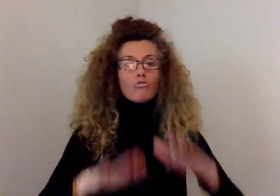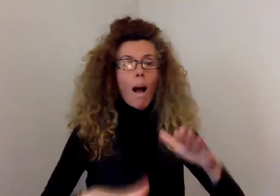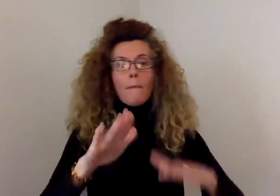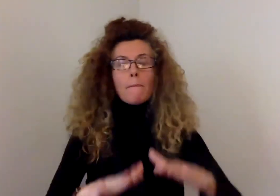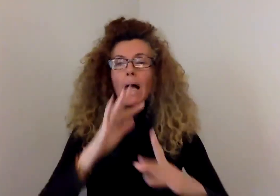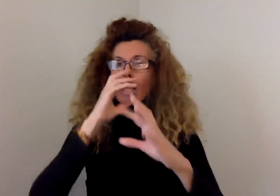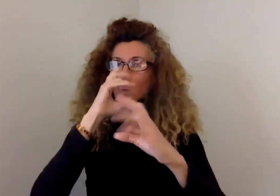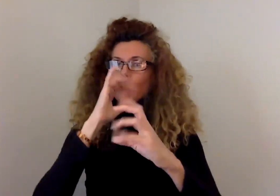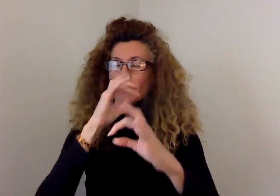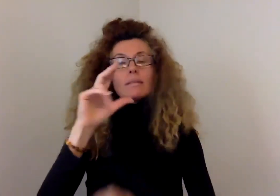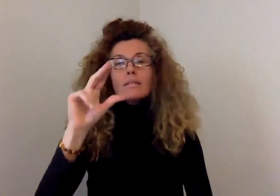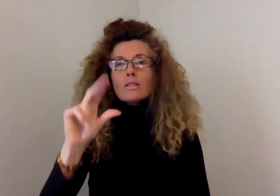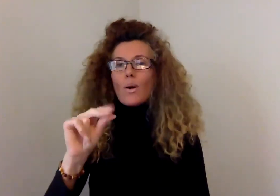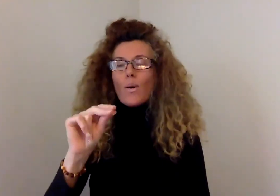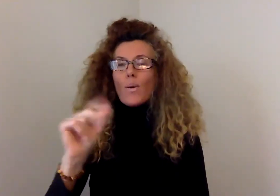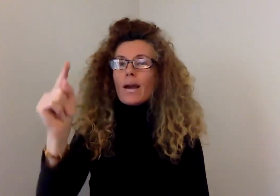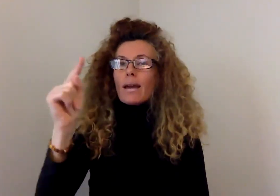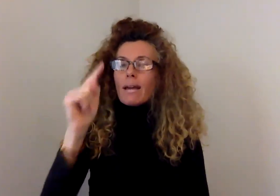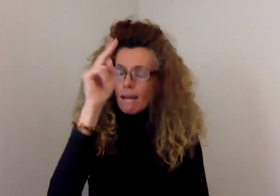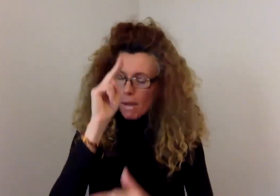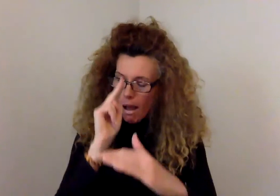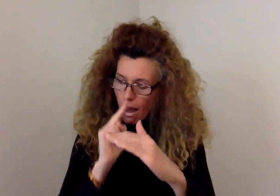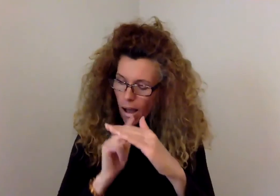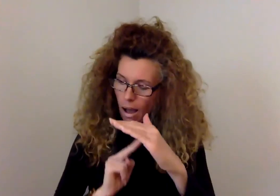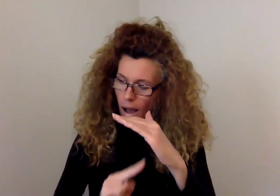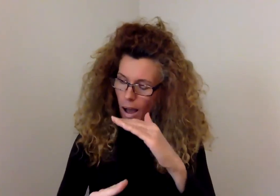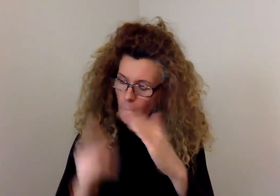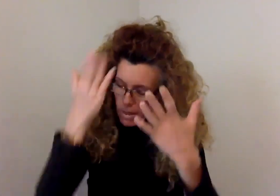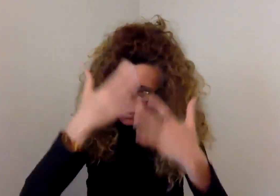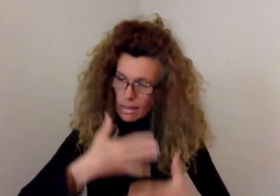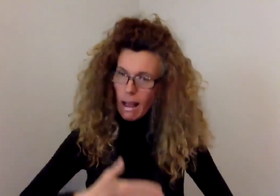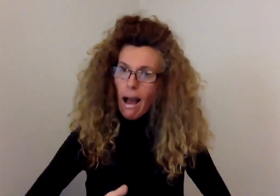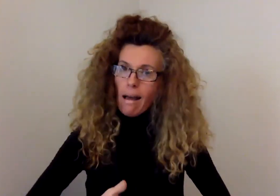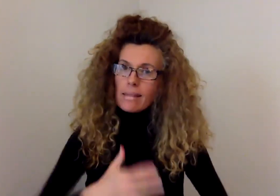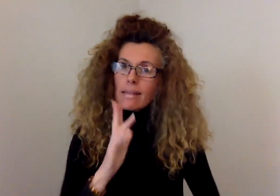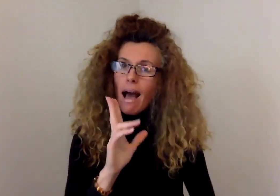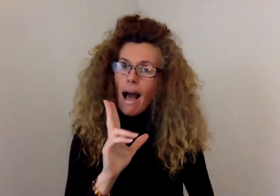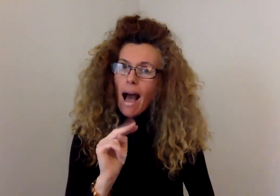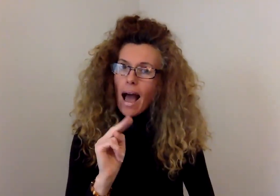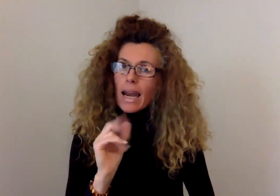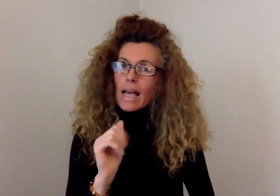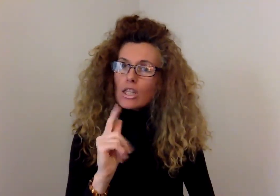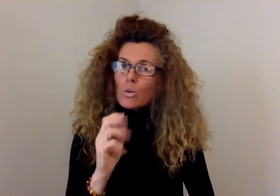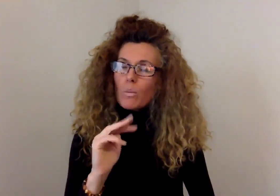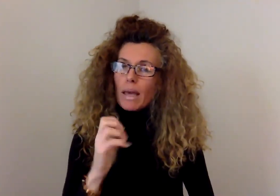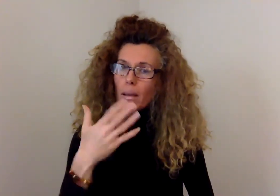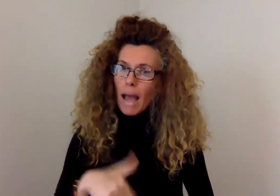No, he came in the humblest guise, in the most unassuming manner, as our brother, our